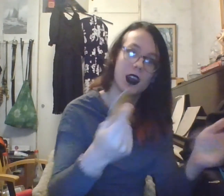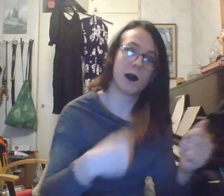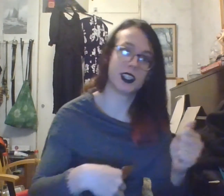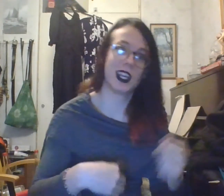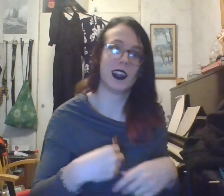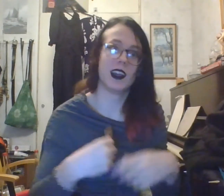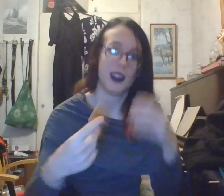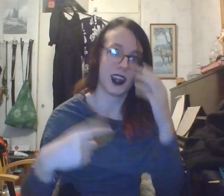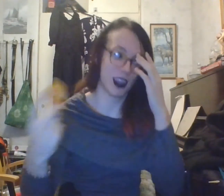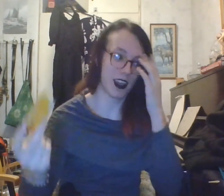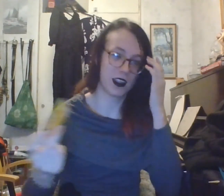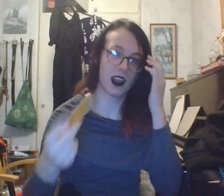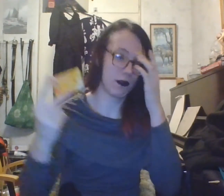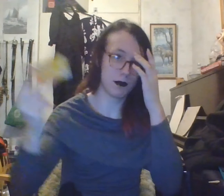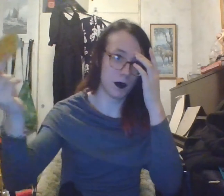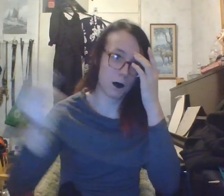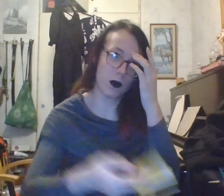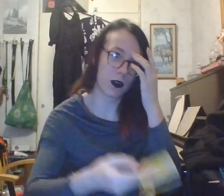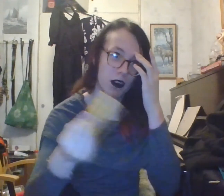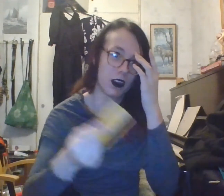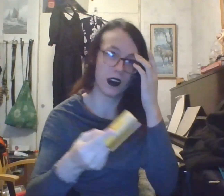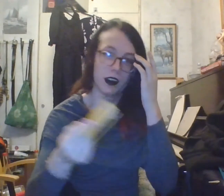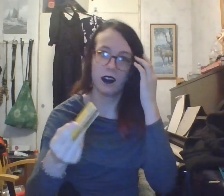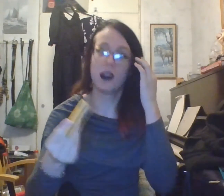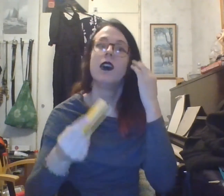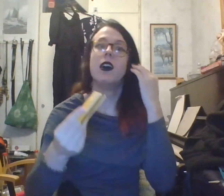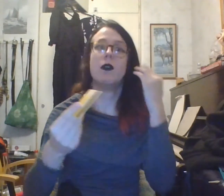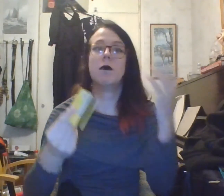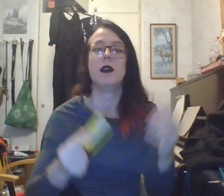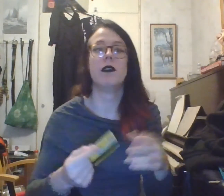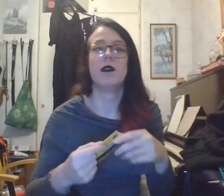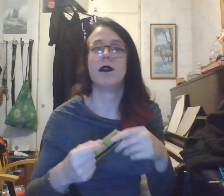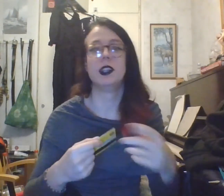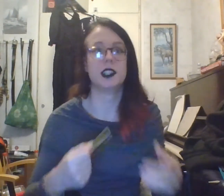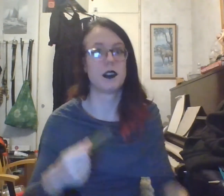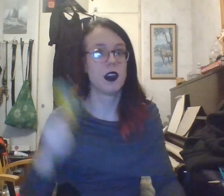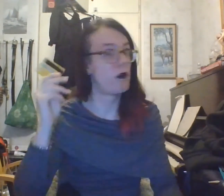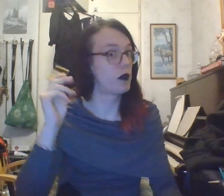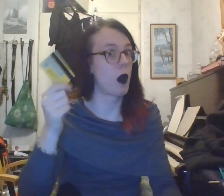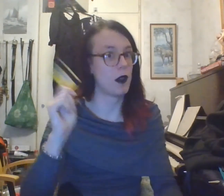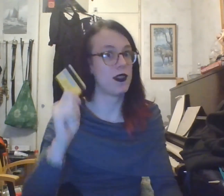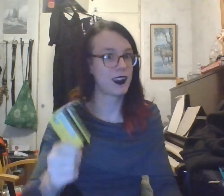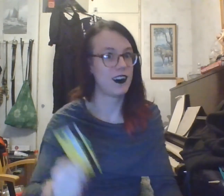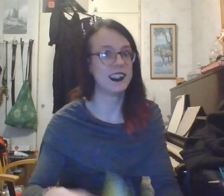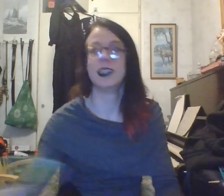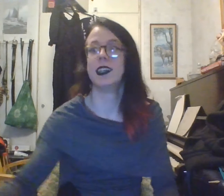machine that attacks what we're going to remove for digits from this card. It's